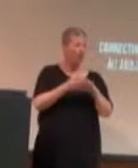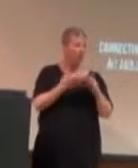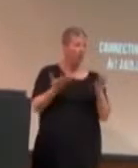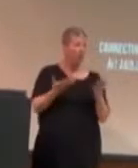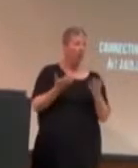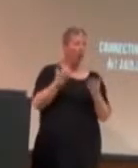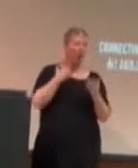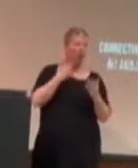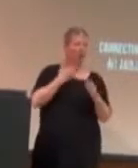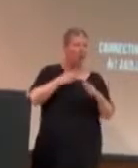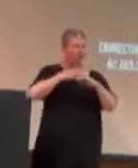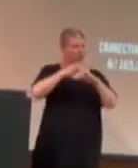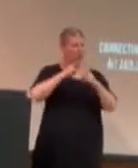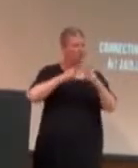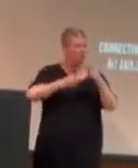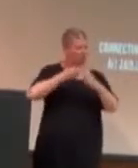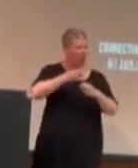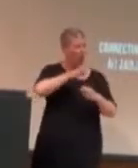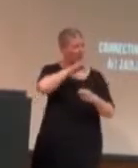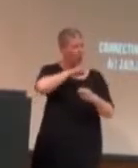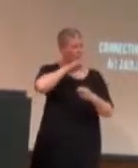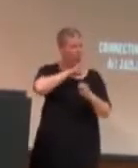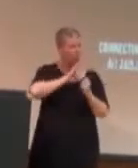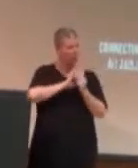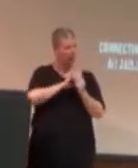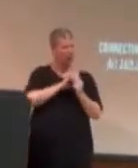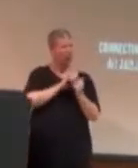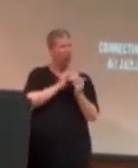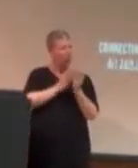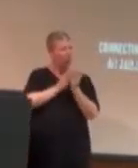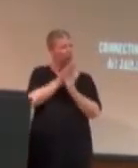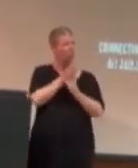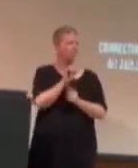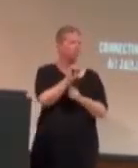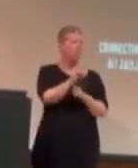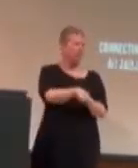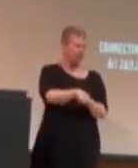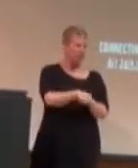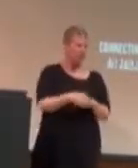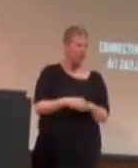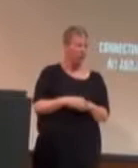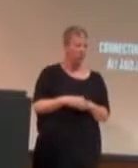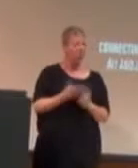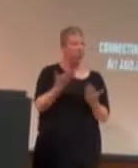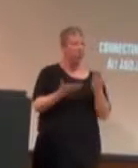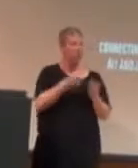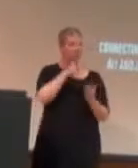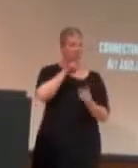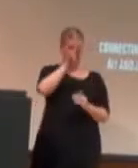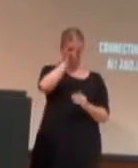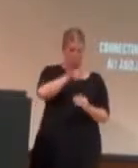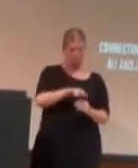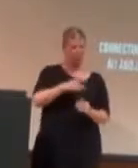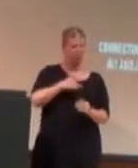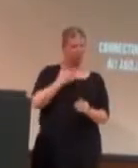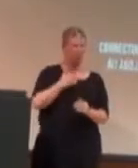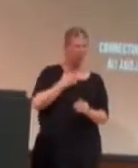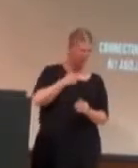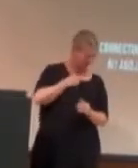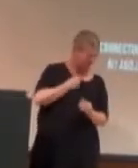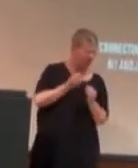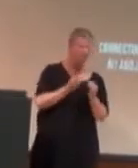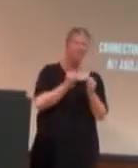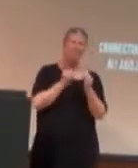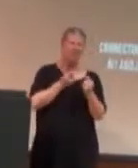Viewers may be experiencing those same challenges right now, and may be inspired to solve their own. Five